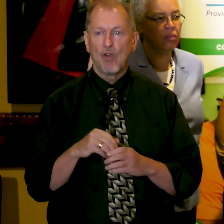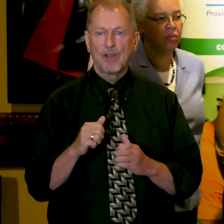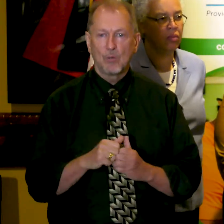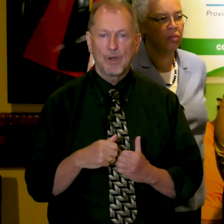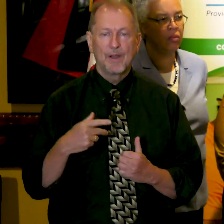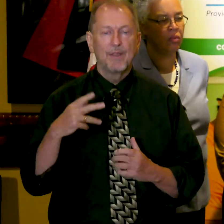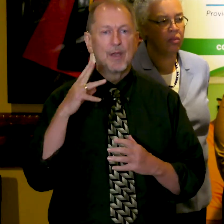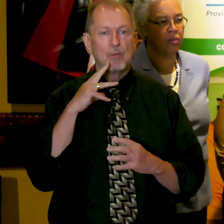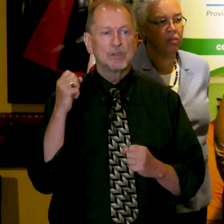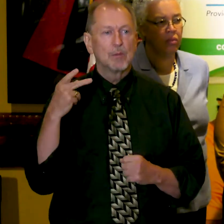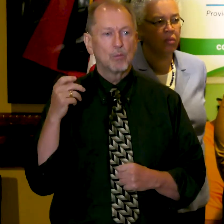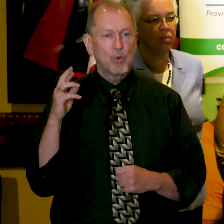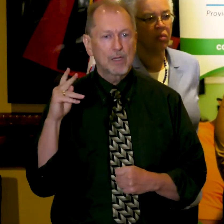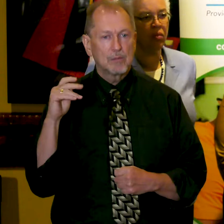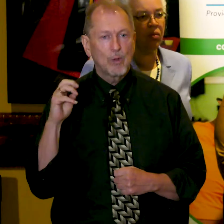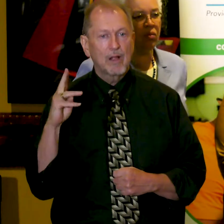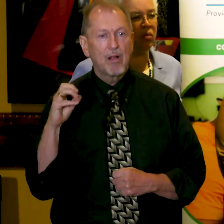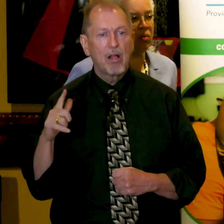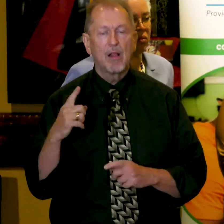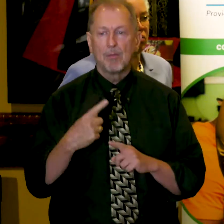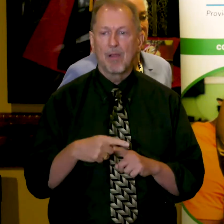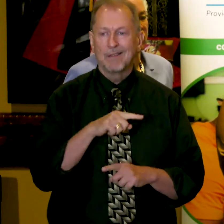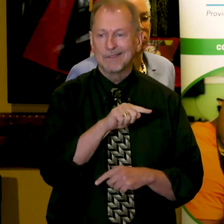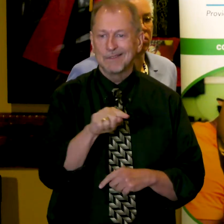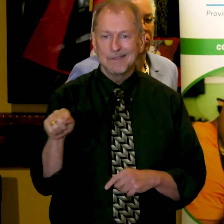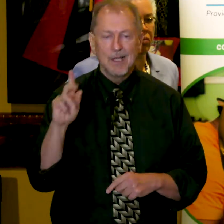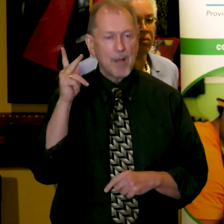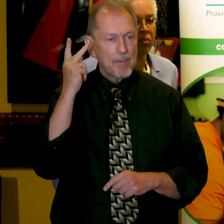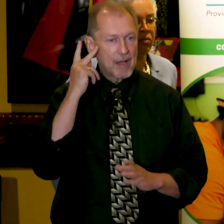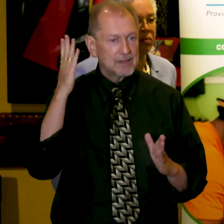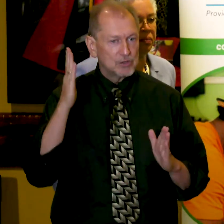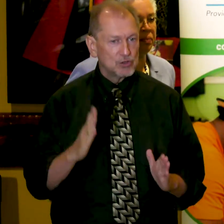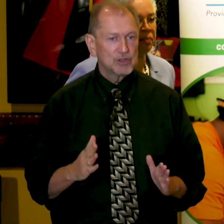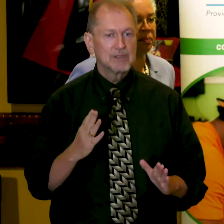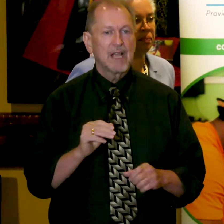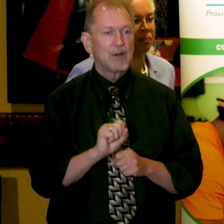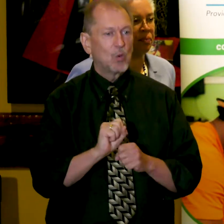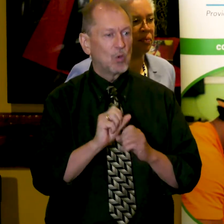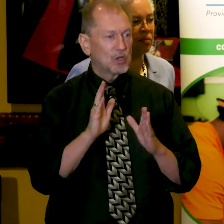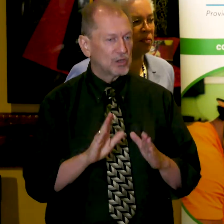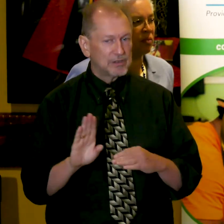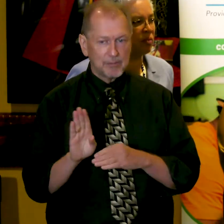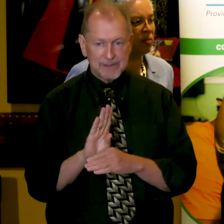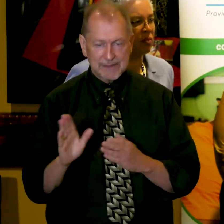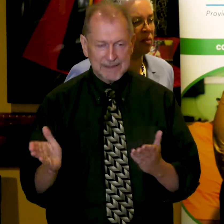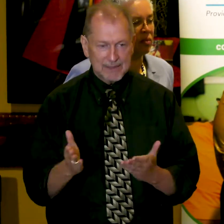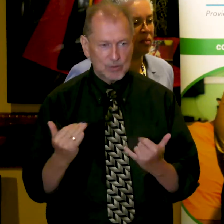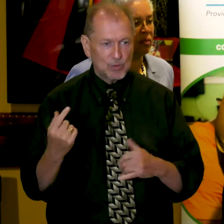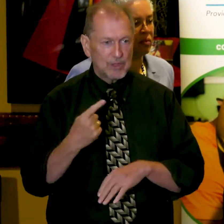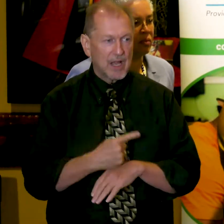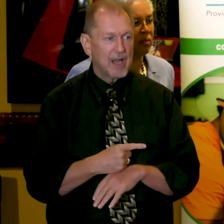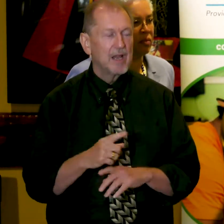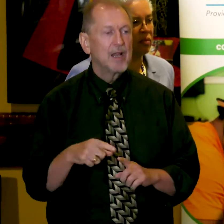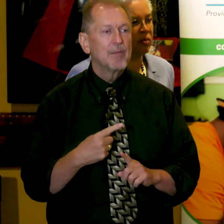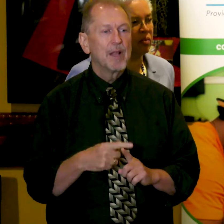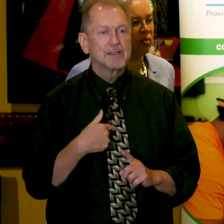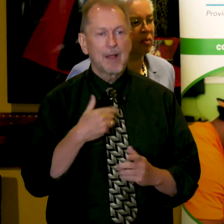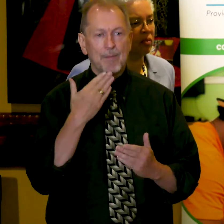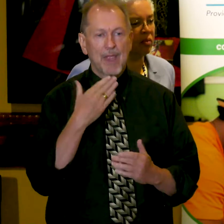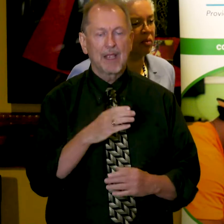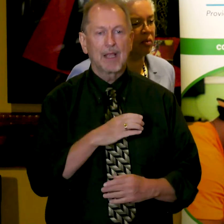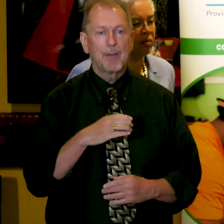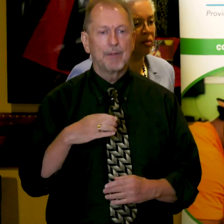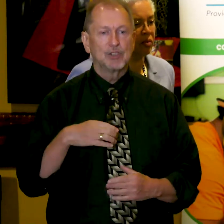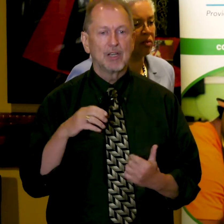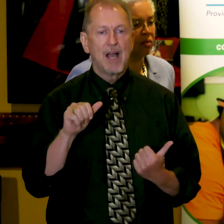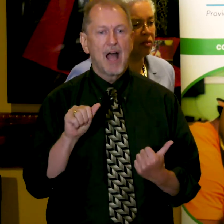Commissioner Alma Anaya as well as all of our local partners here today. I want to give a special thanks to Commissioner Anaya for welcoming